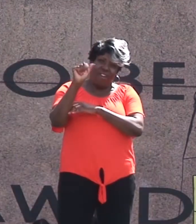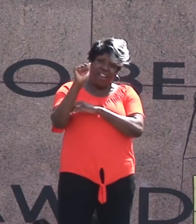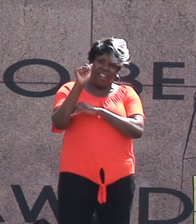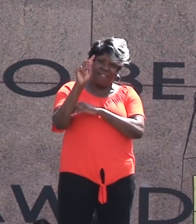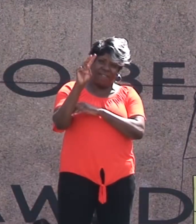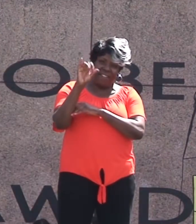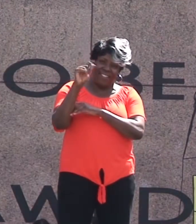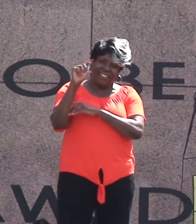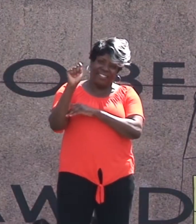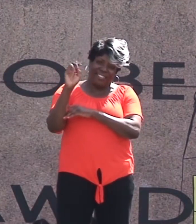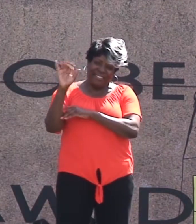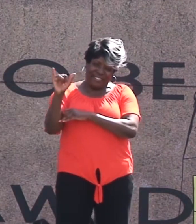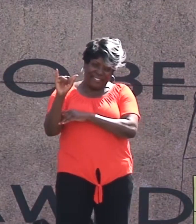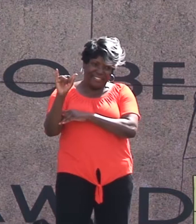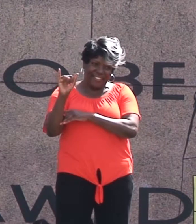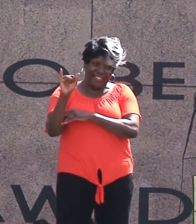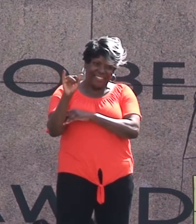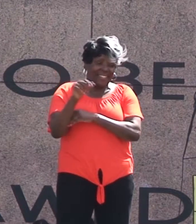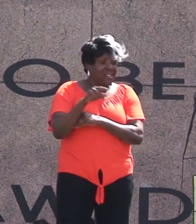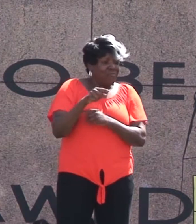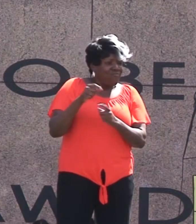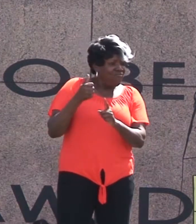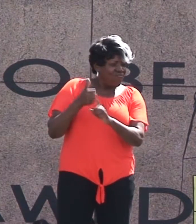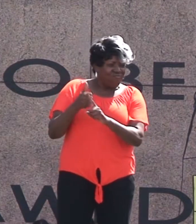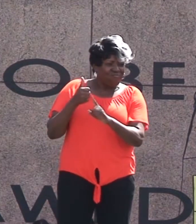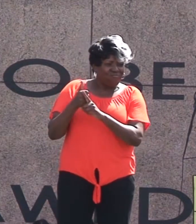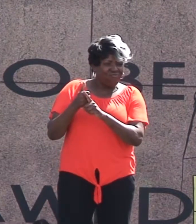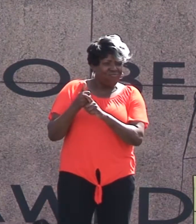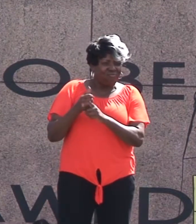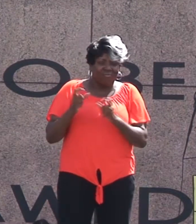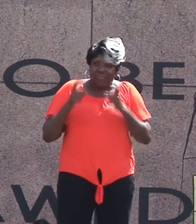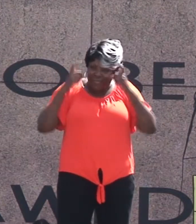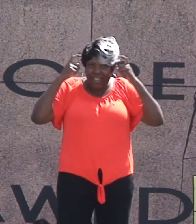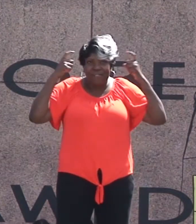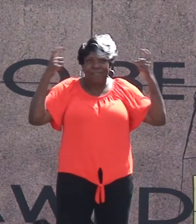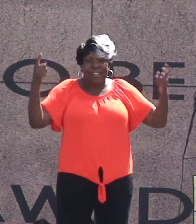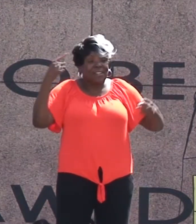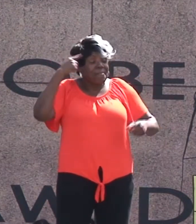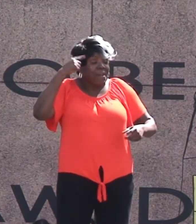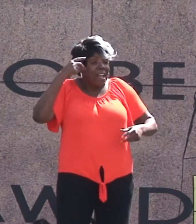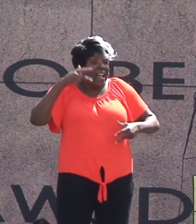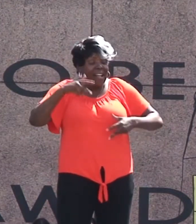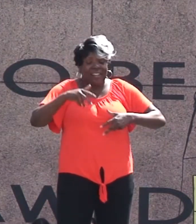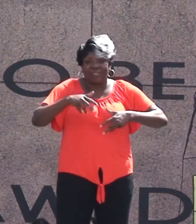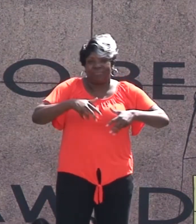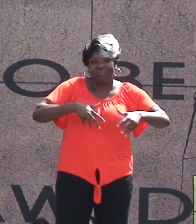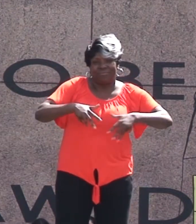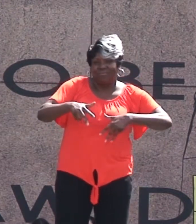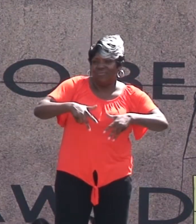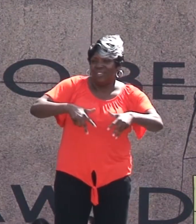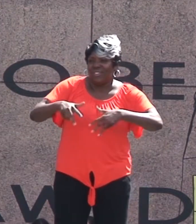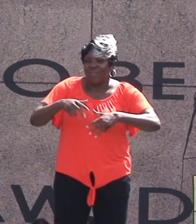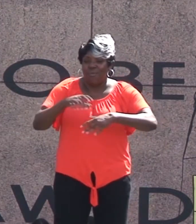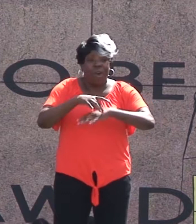Universally hailed as perhaps The greatest scientific mind To ever walk the earth Believed in giants